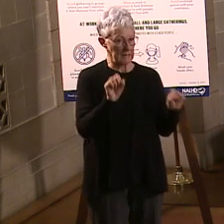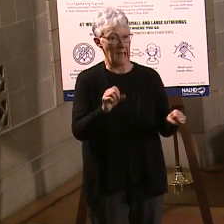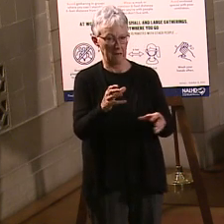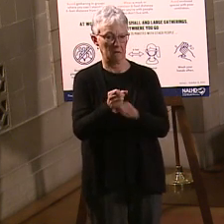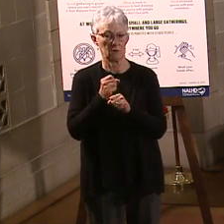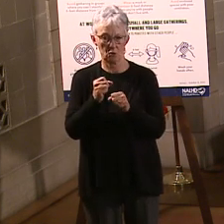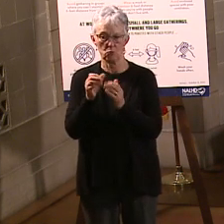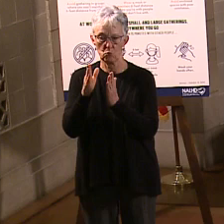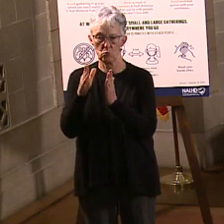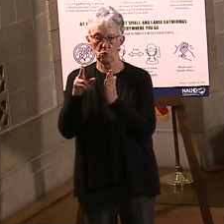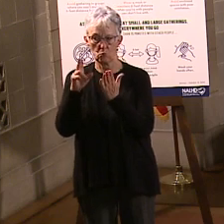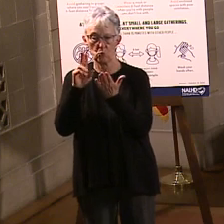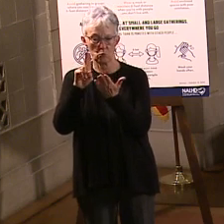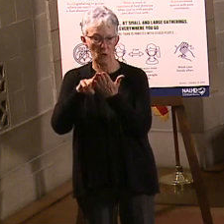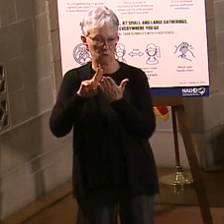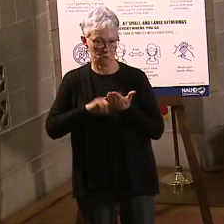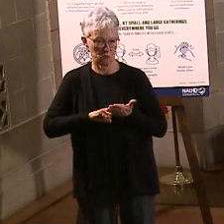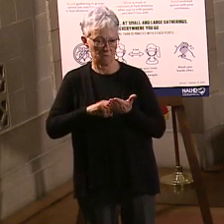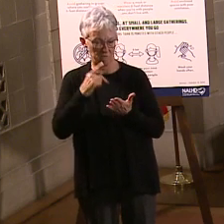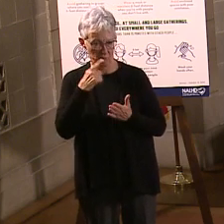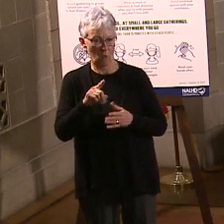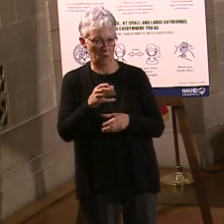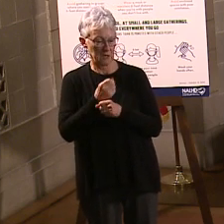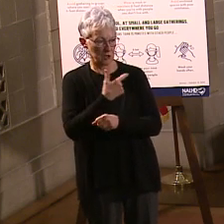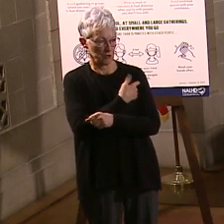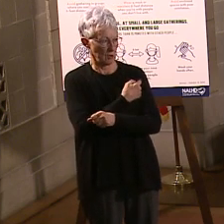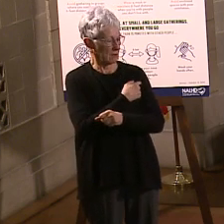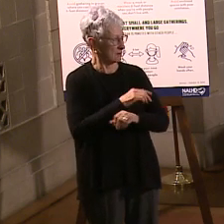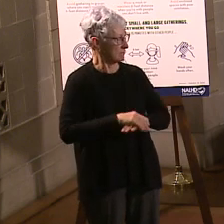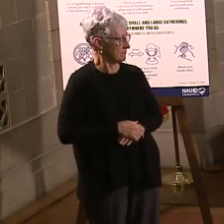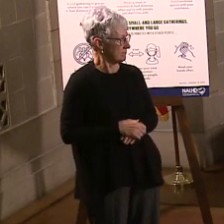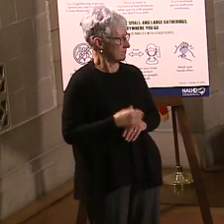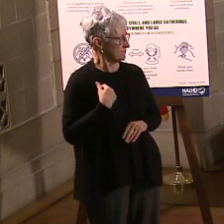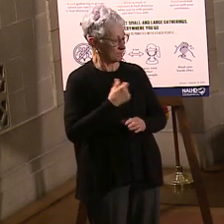should say about 2-15. So just note that we're talking about mid-February.